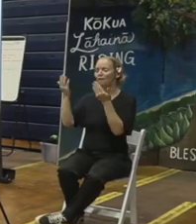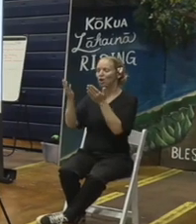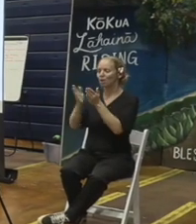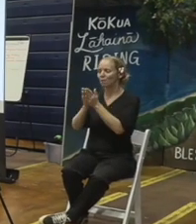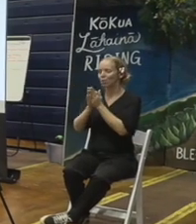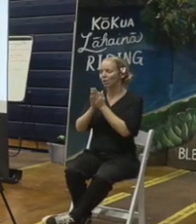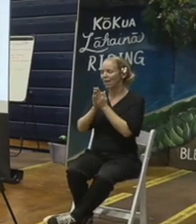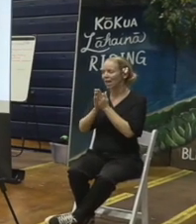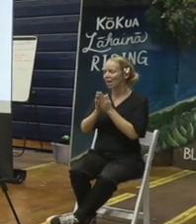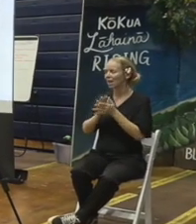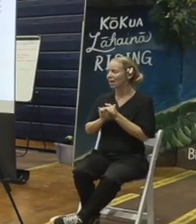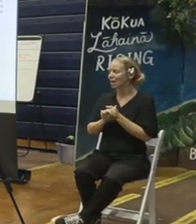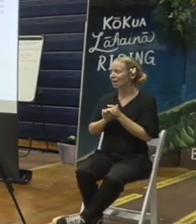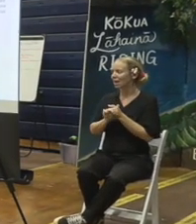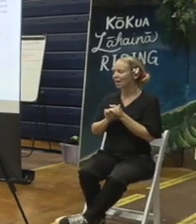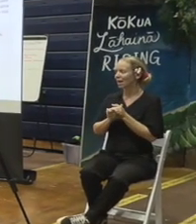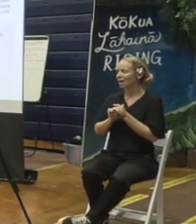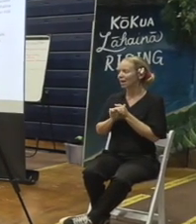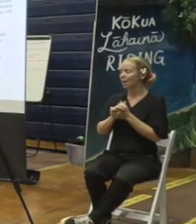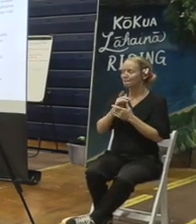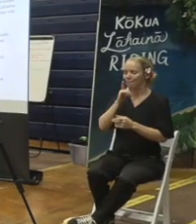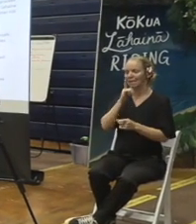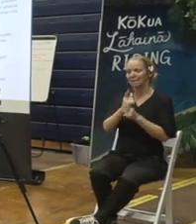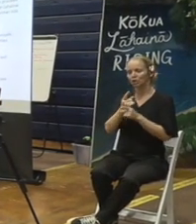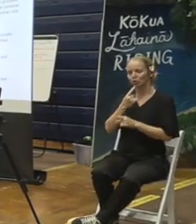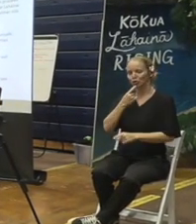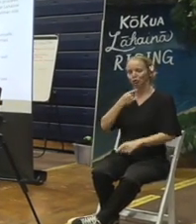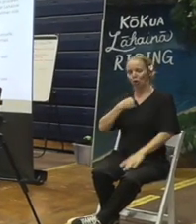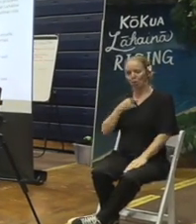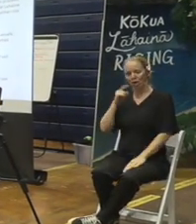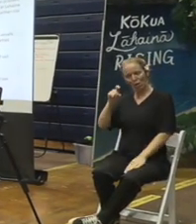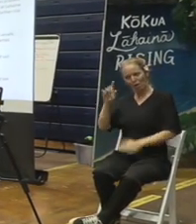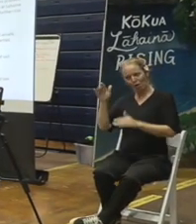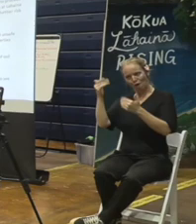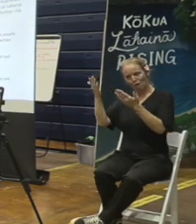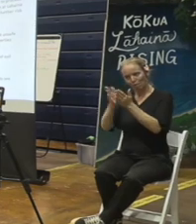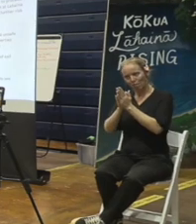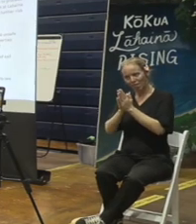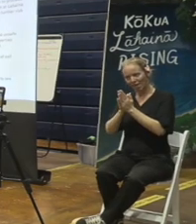I was actually put on spot by my sister who said, you need to offer the pule.